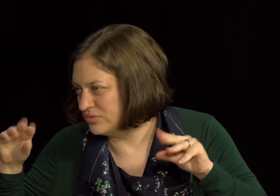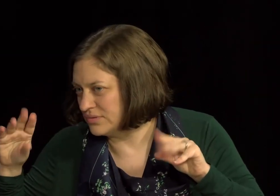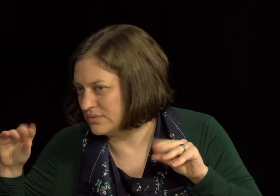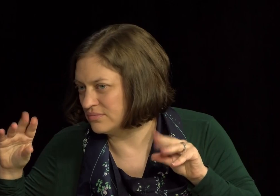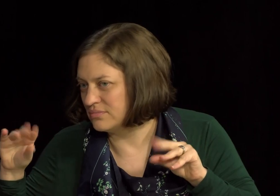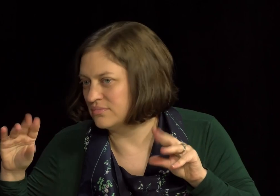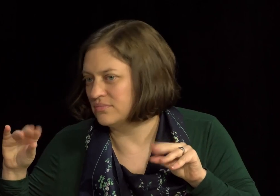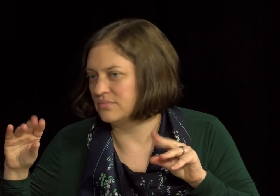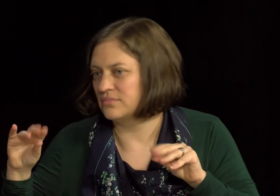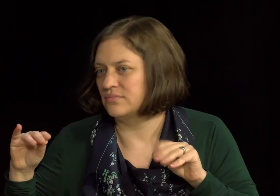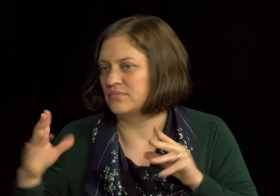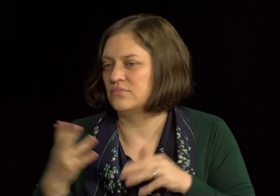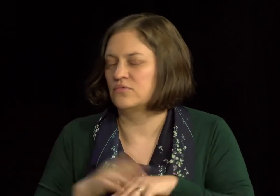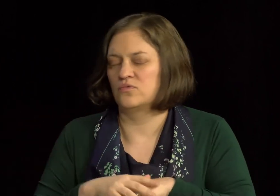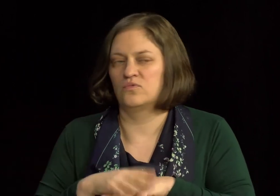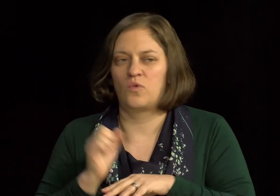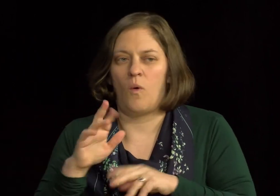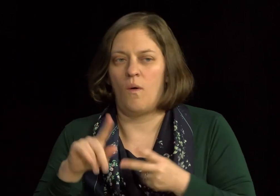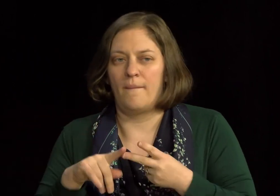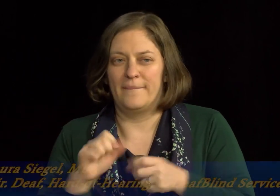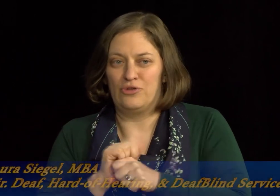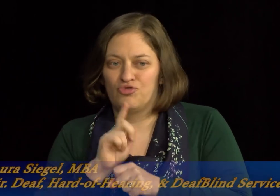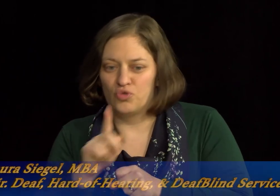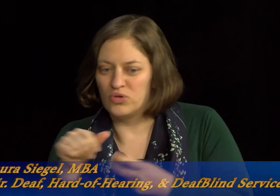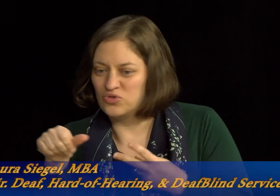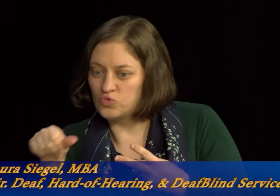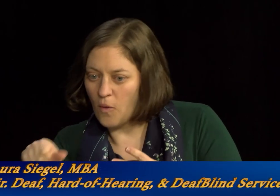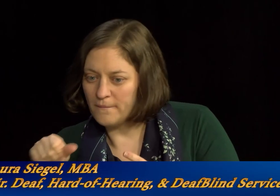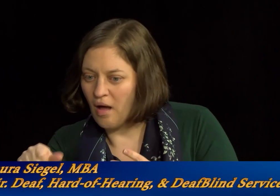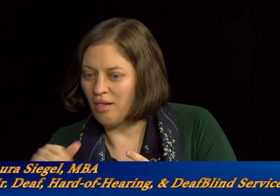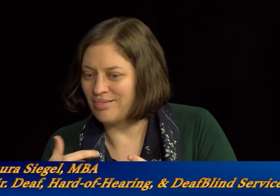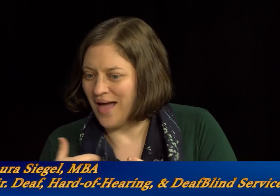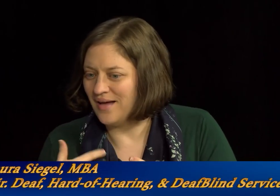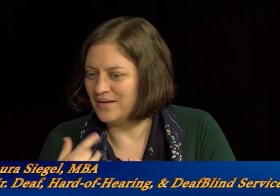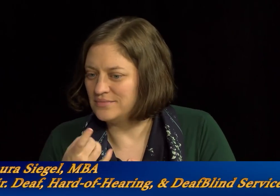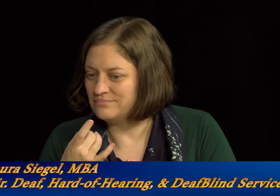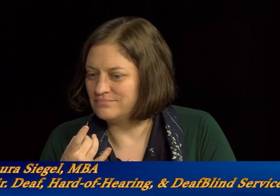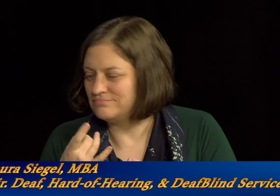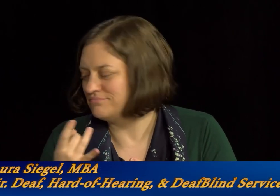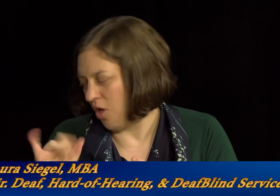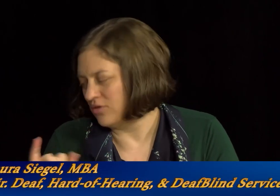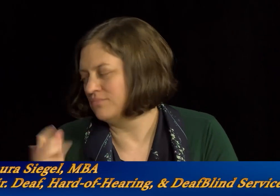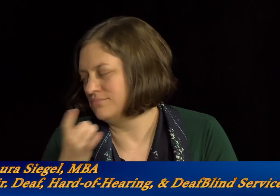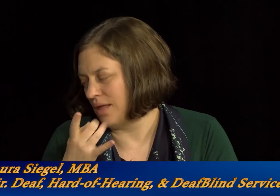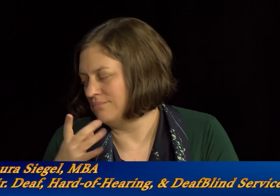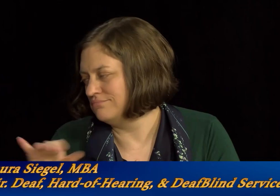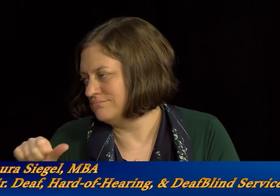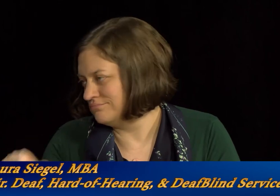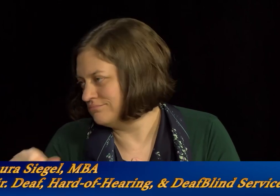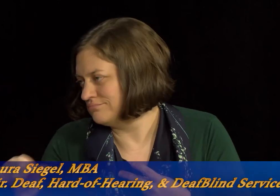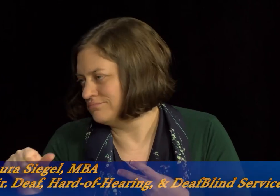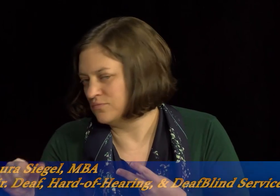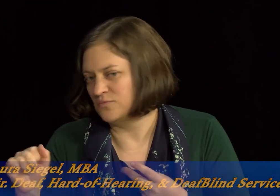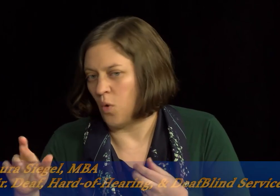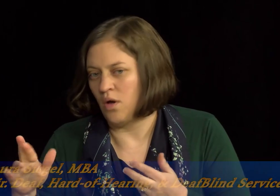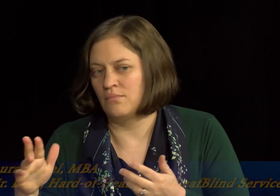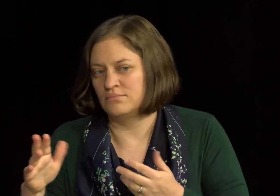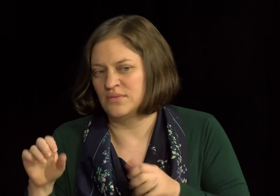need a fire alarm that flashes. So, where do I find housing? People might ask that has, that has that. That has a visible doorbell, you know, with the light that